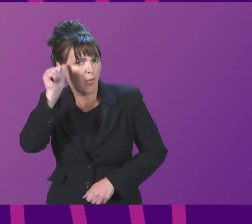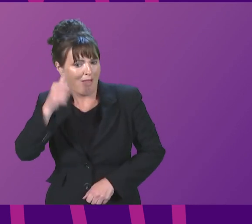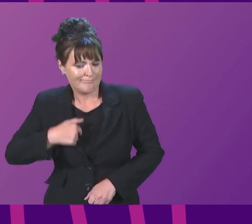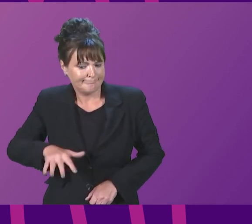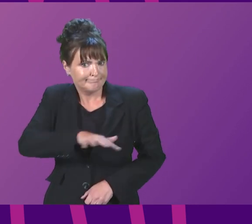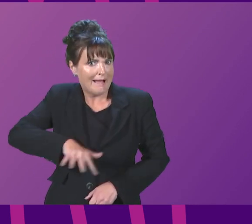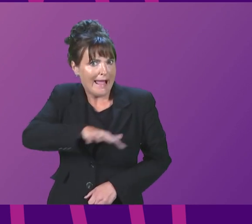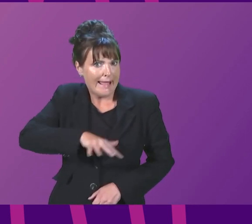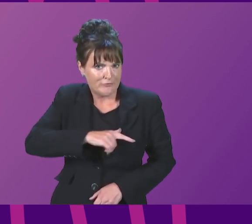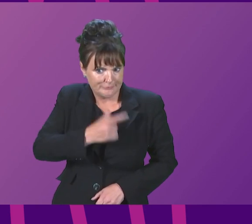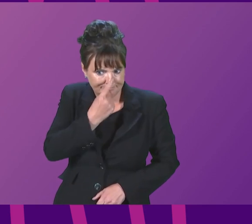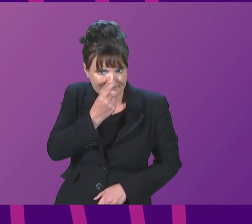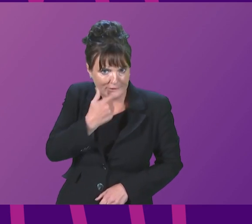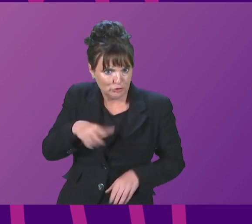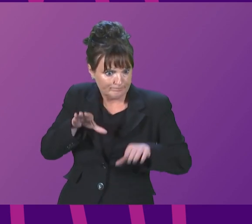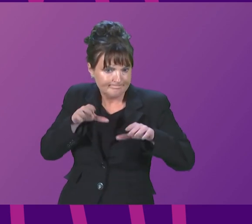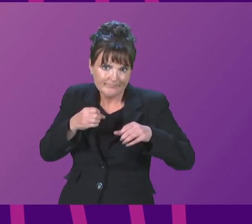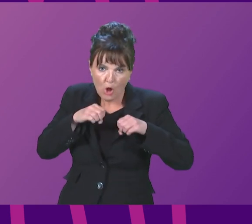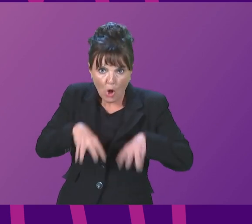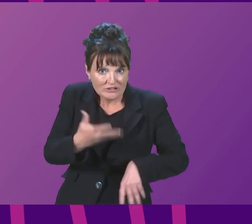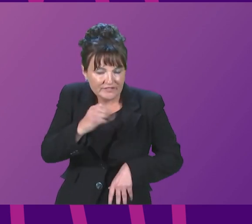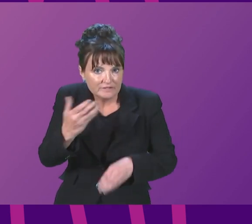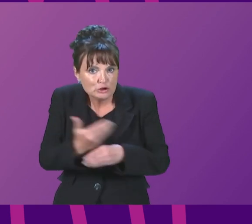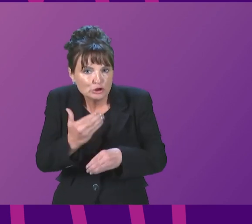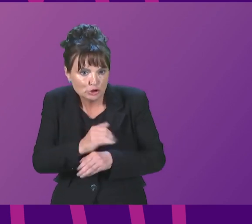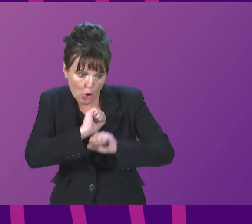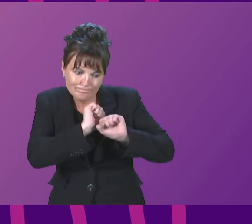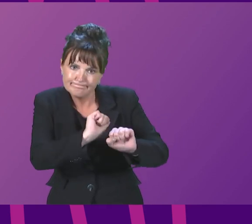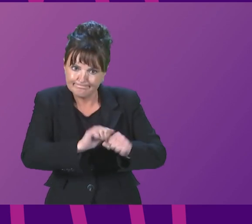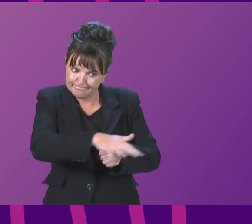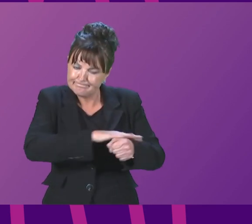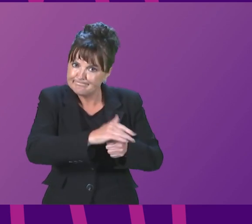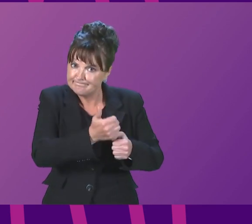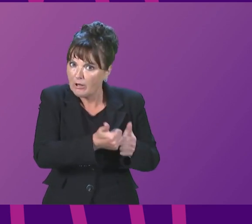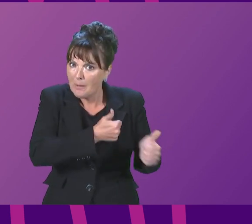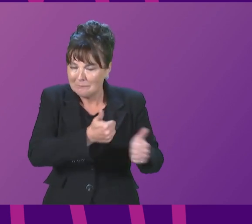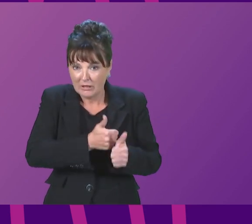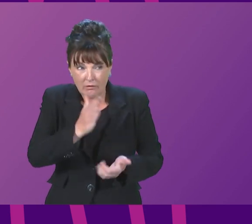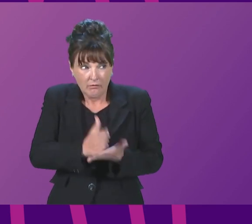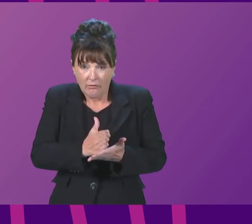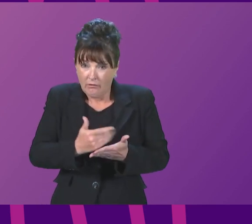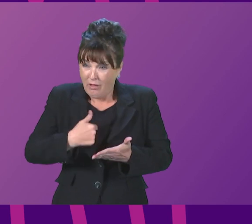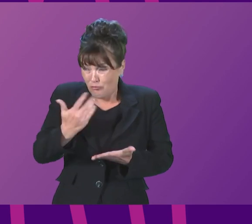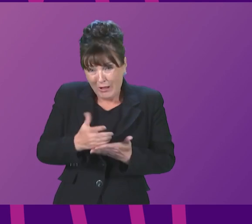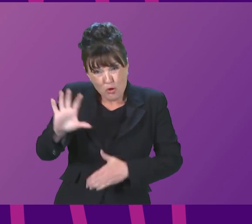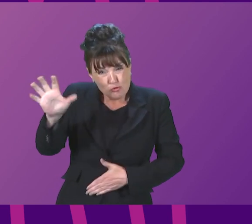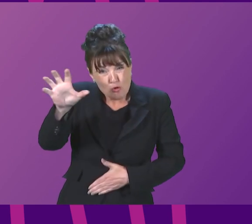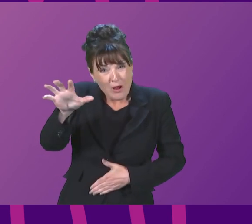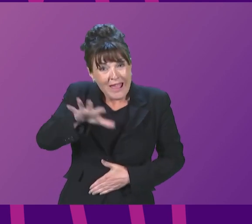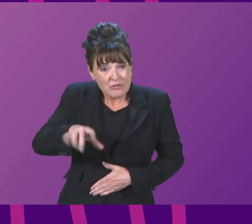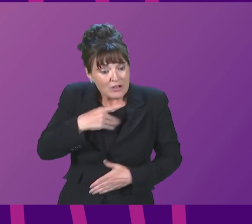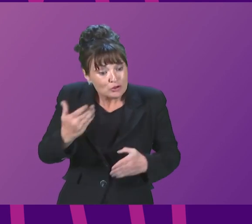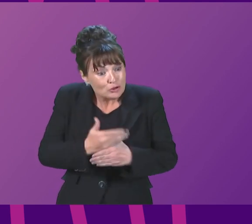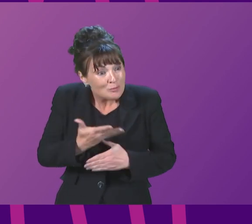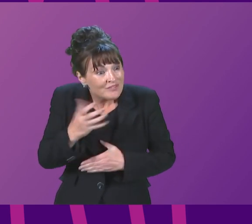with the potential loss of 50 jobs. This would be a hugely significant loss of jobs in the rural area, and could